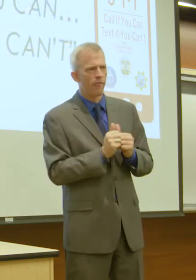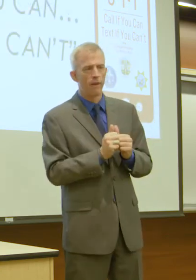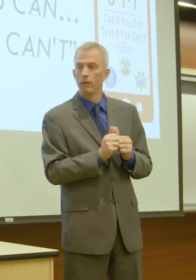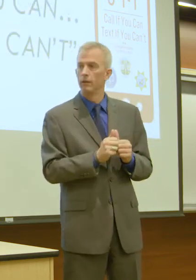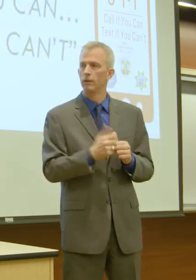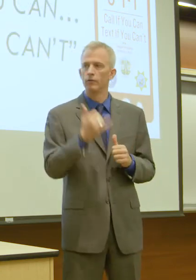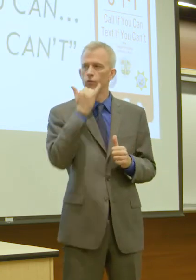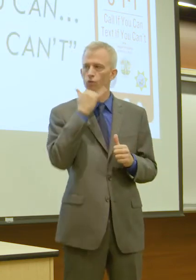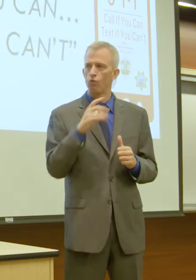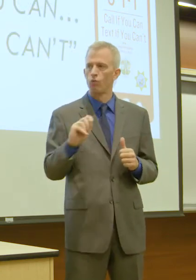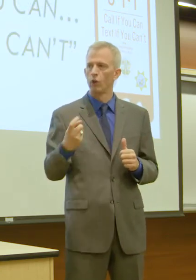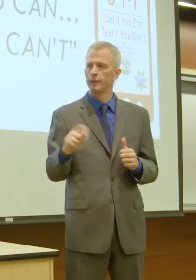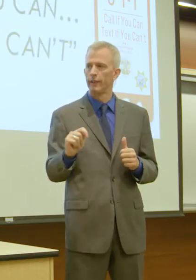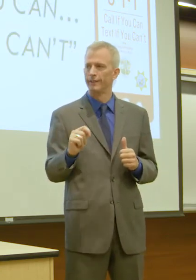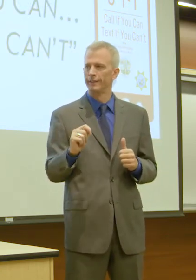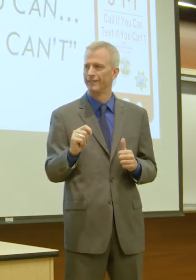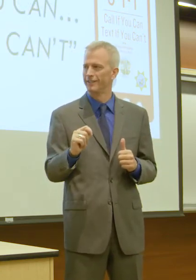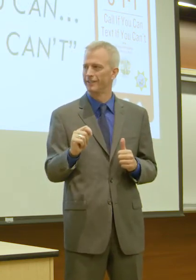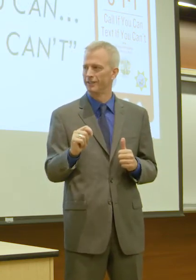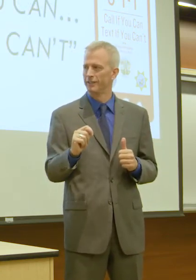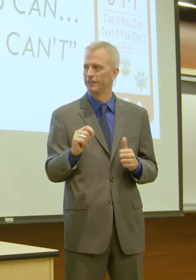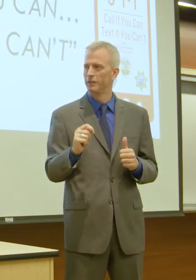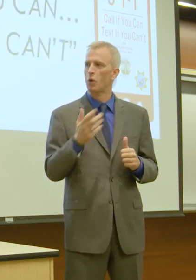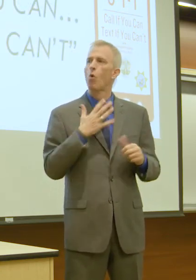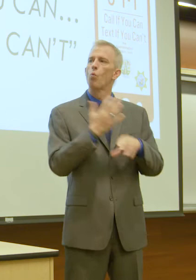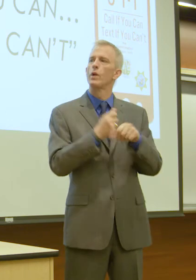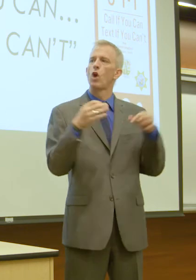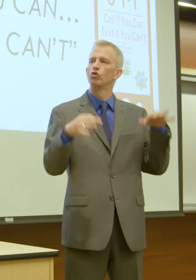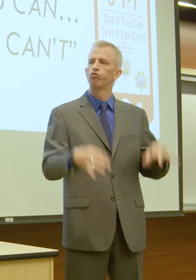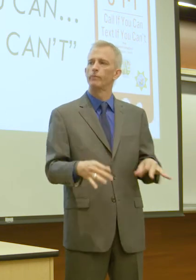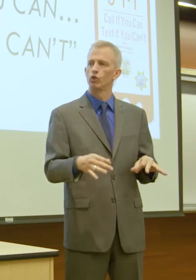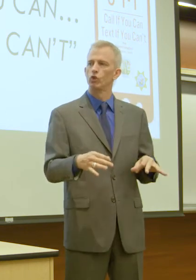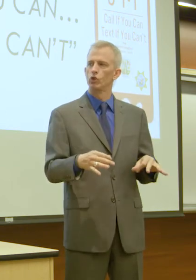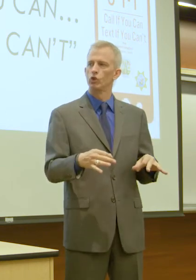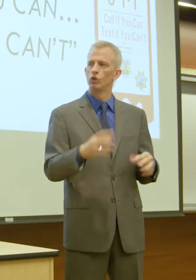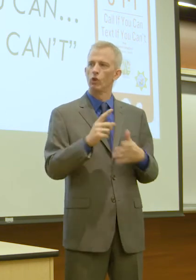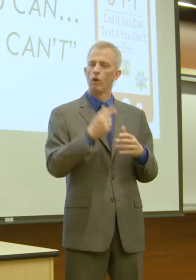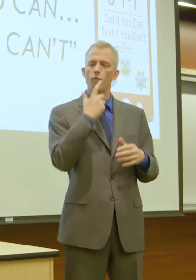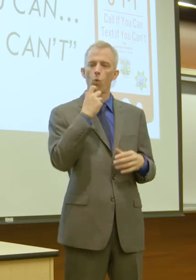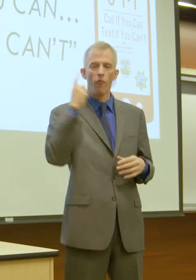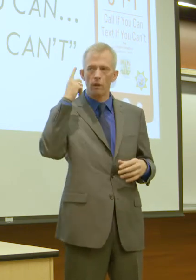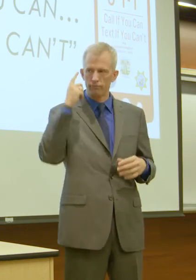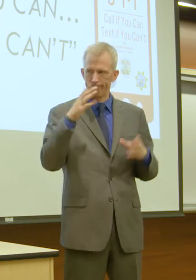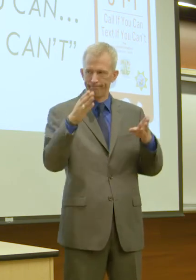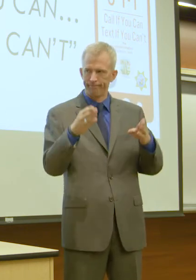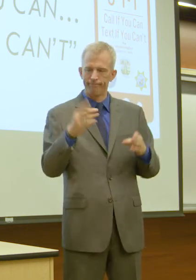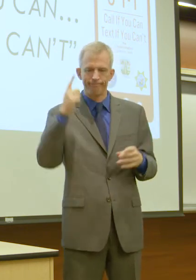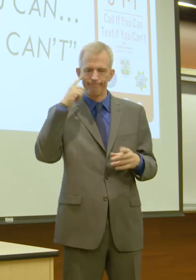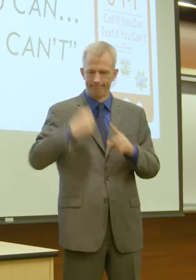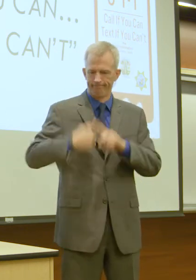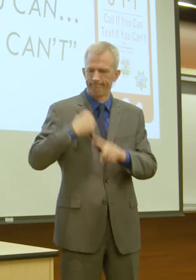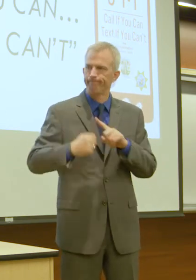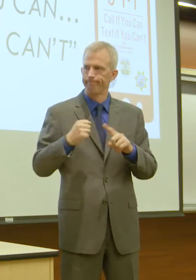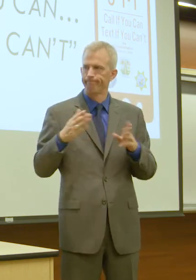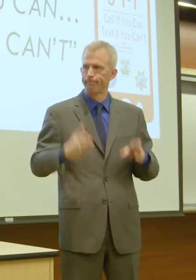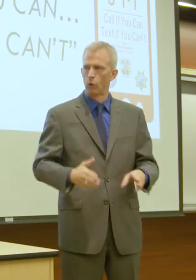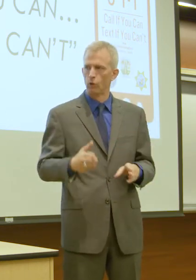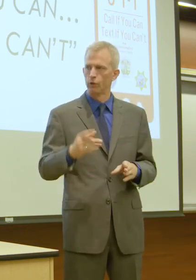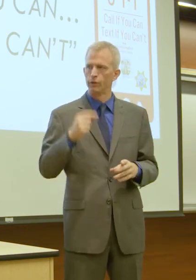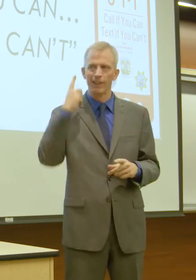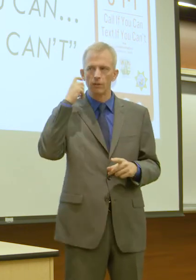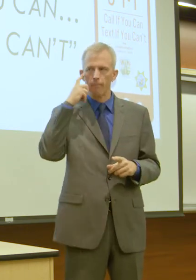Wrong text. And then we get a description of who the suspect was. Are you able to make a